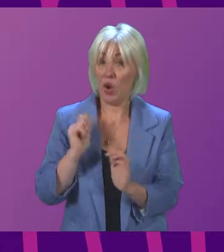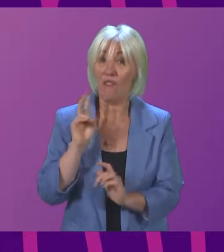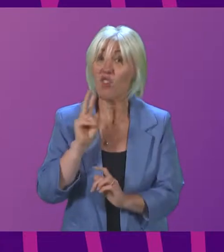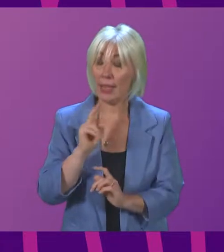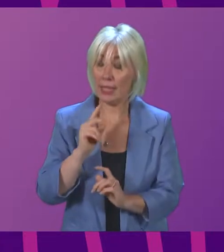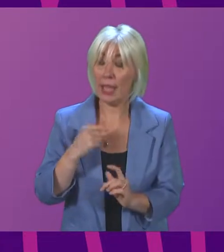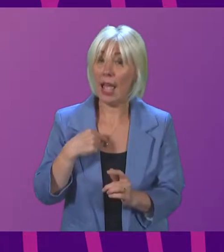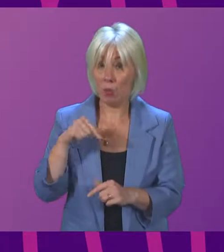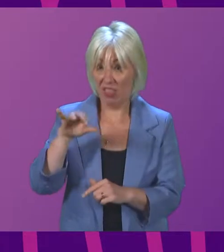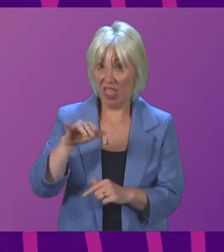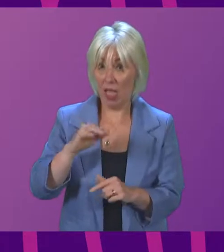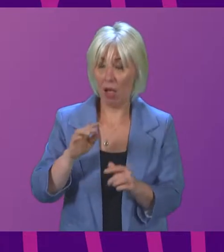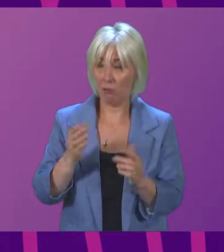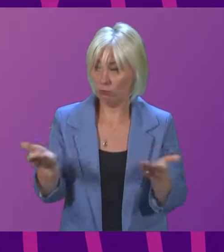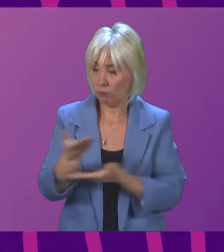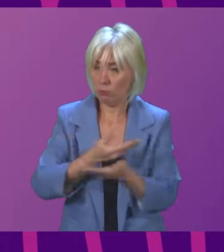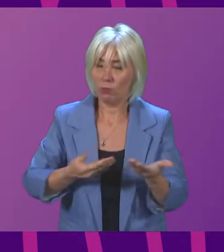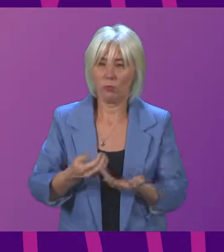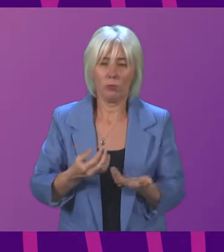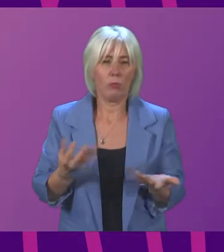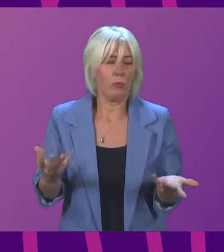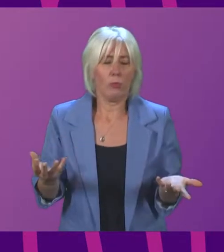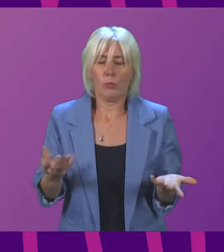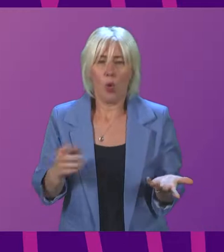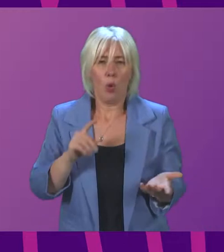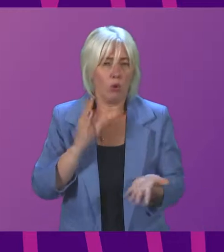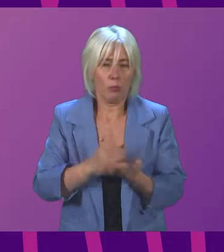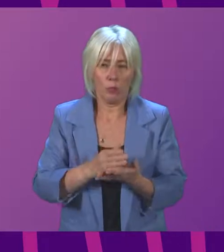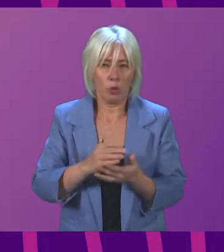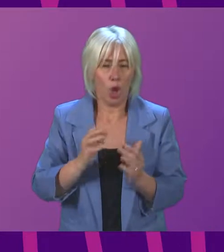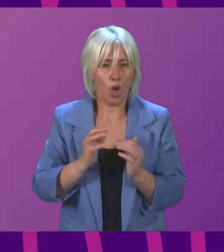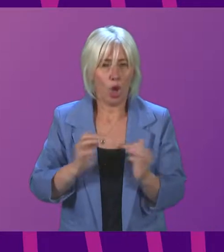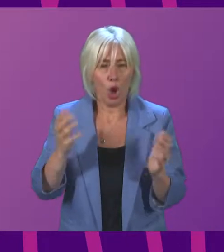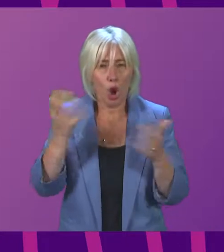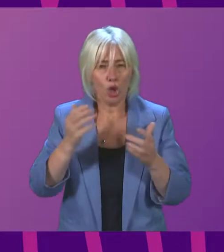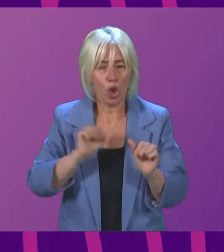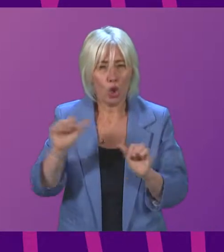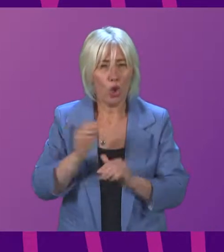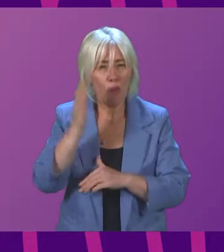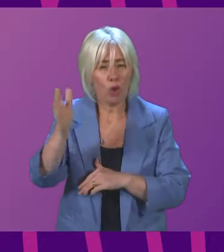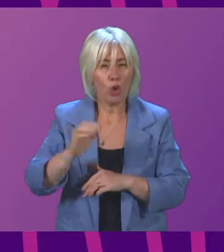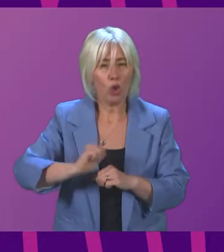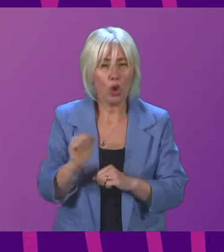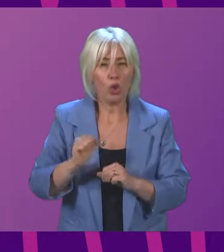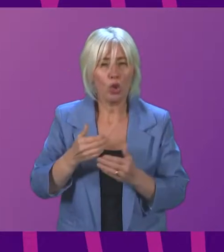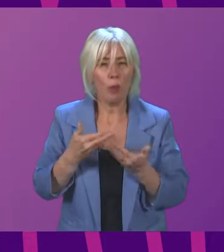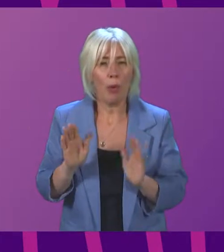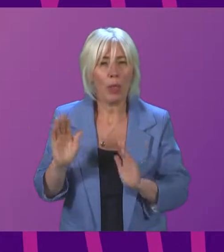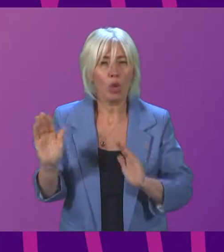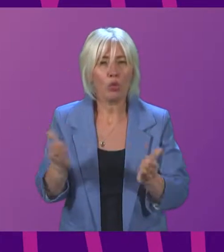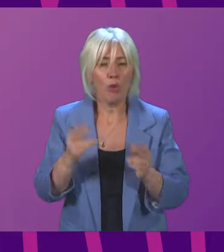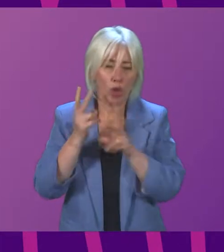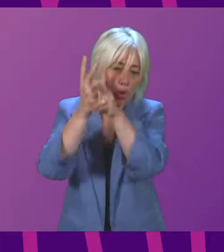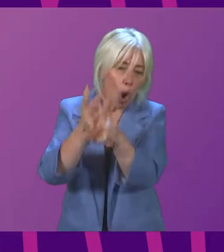should it have taken concerns being taken all the way to the Scottish Public Services Ombudsman for this failure of